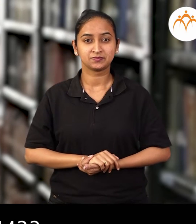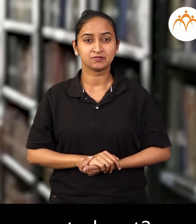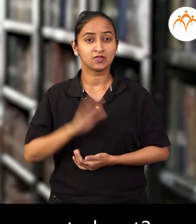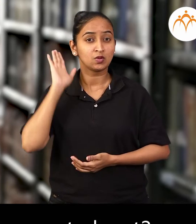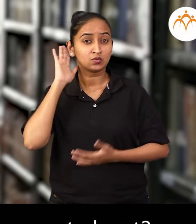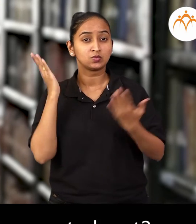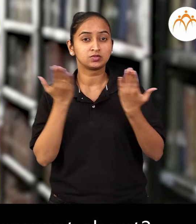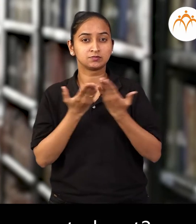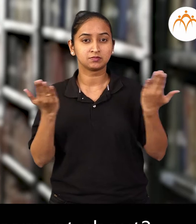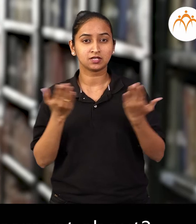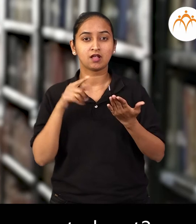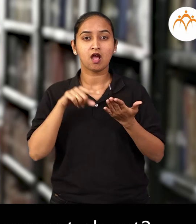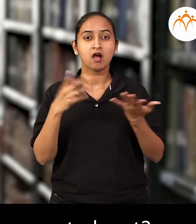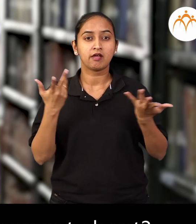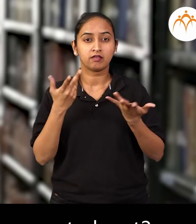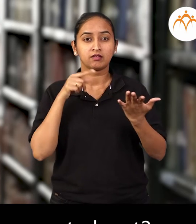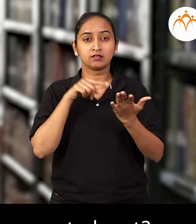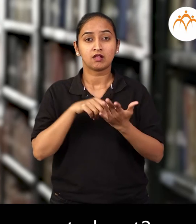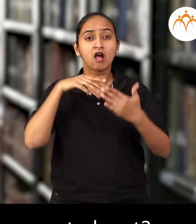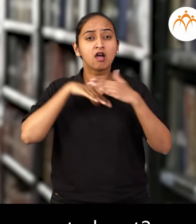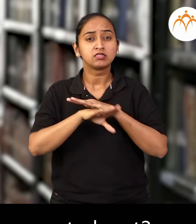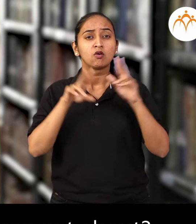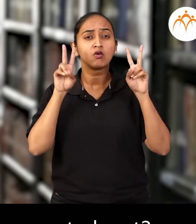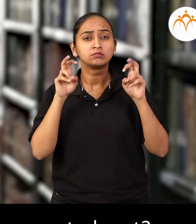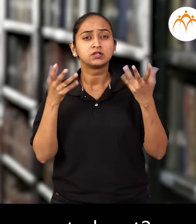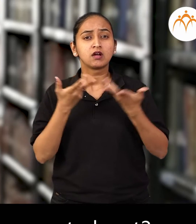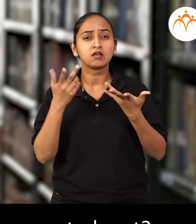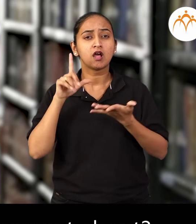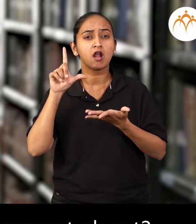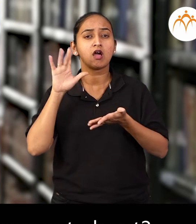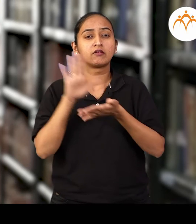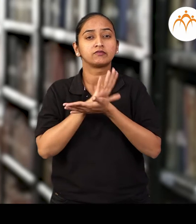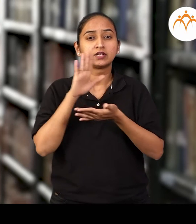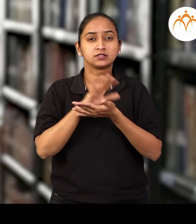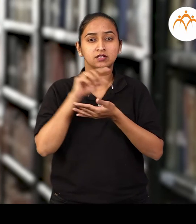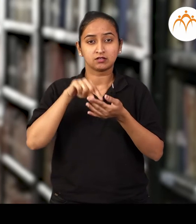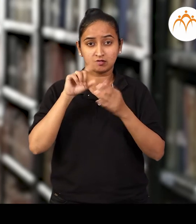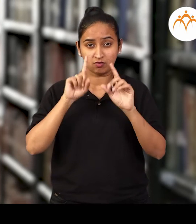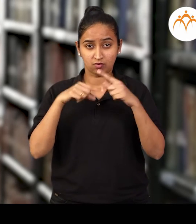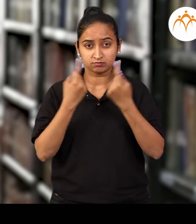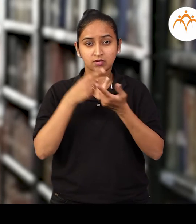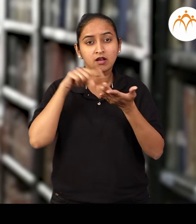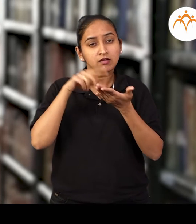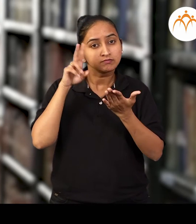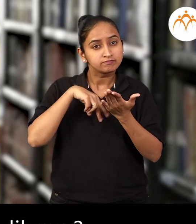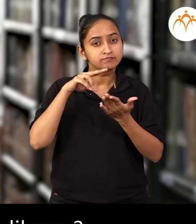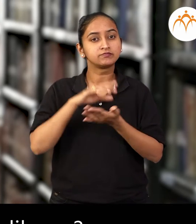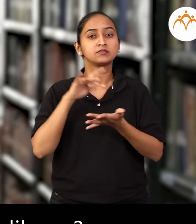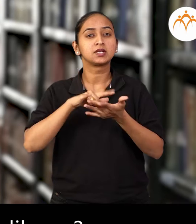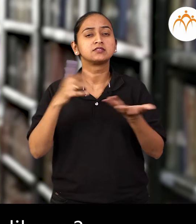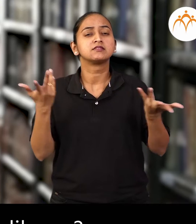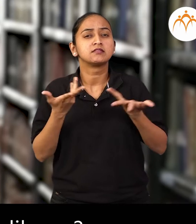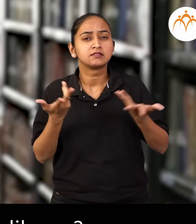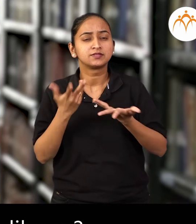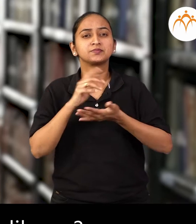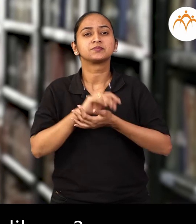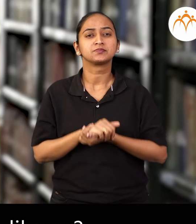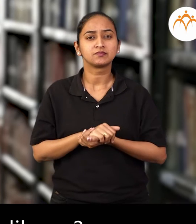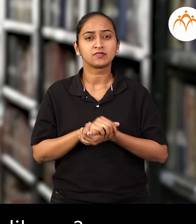What is the advertisement about? A library. Where is the library?